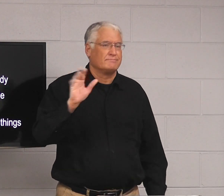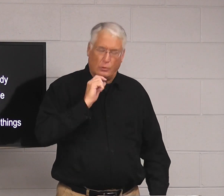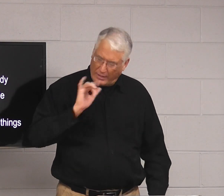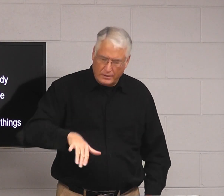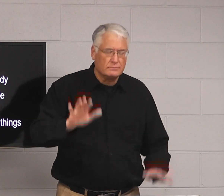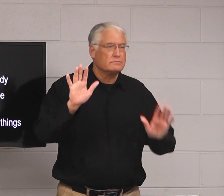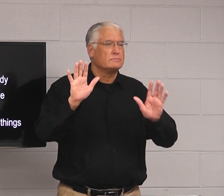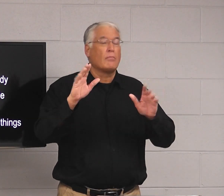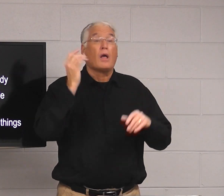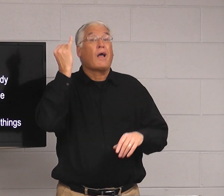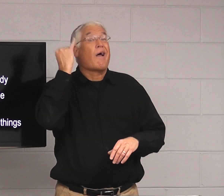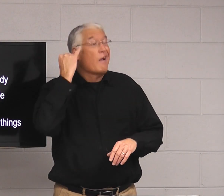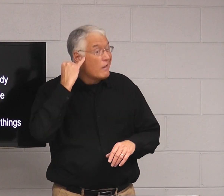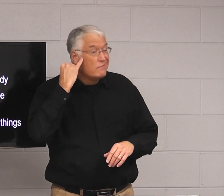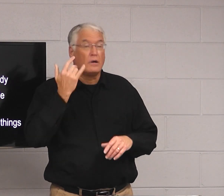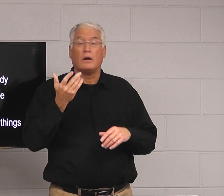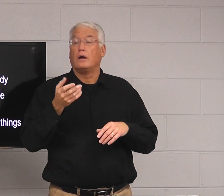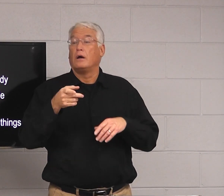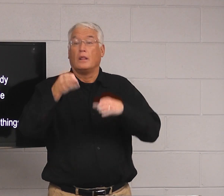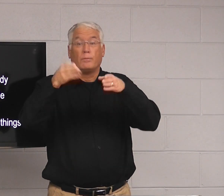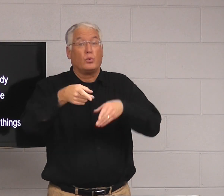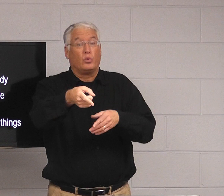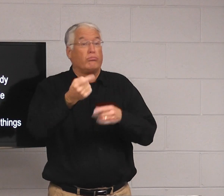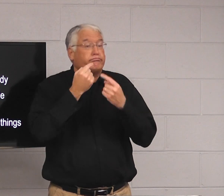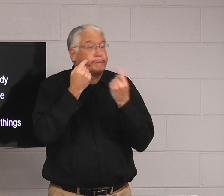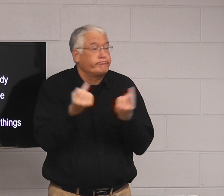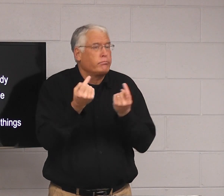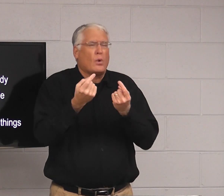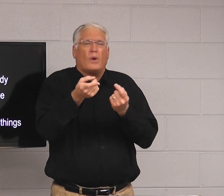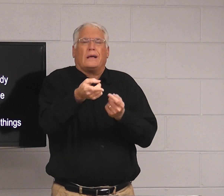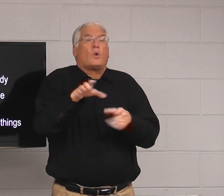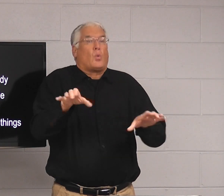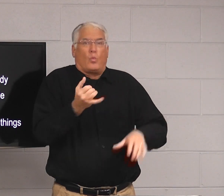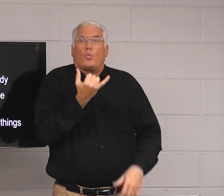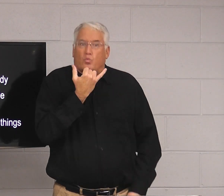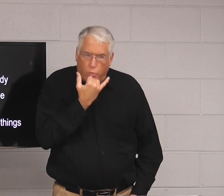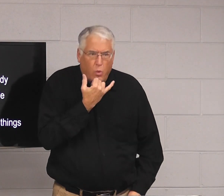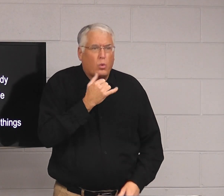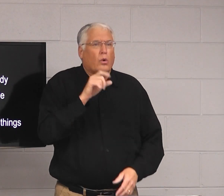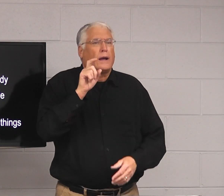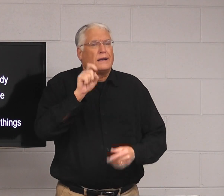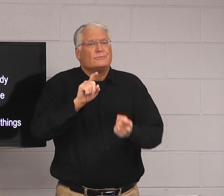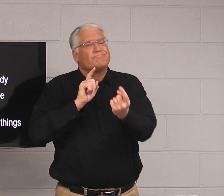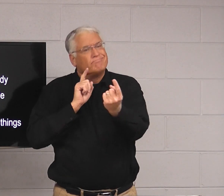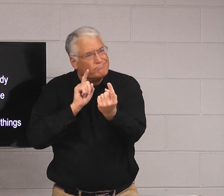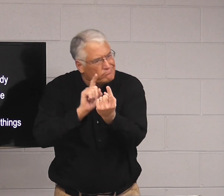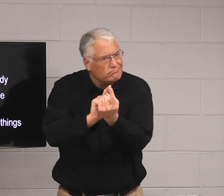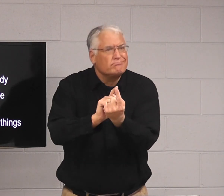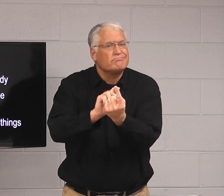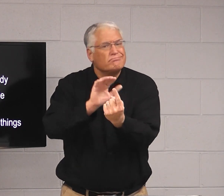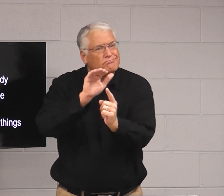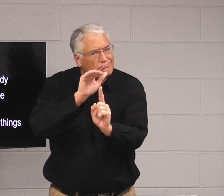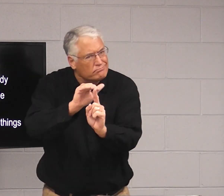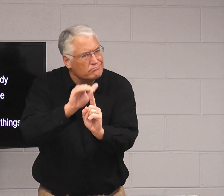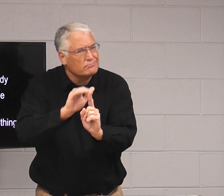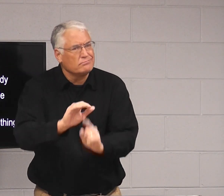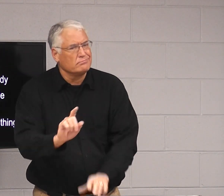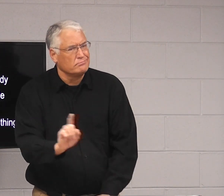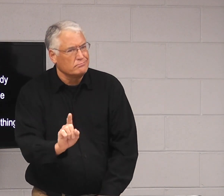But just don't say those things. If a person is sinning and they're doing something wrong, you have to approach them and